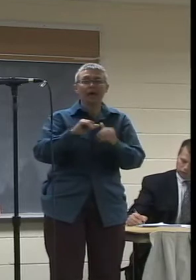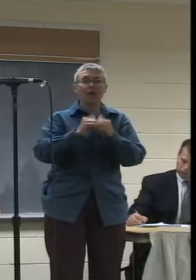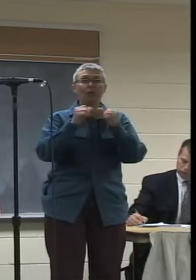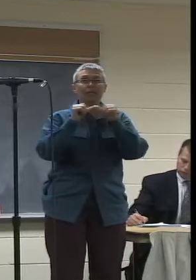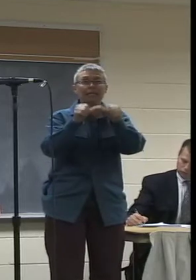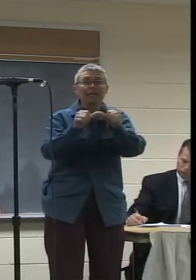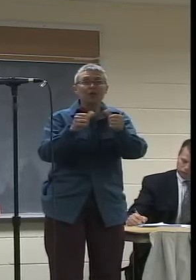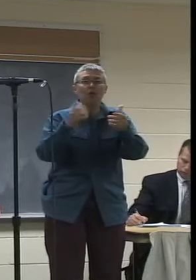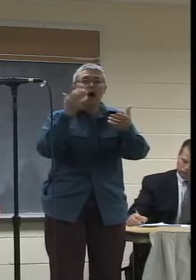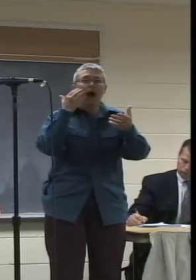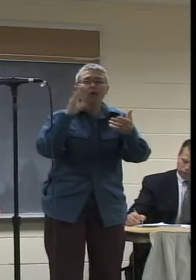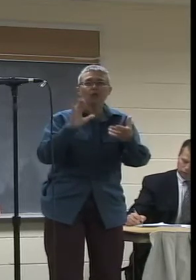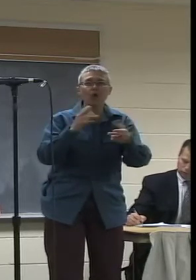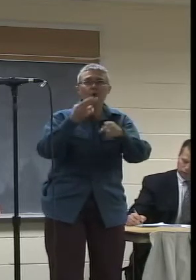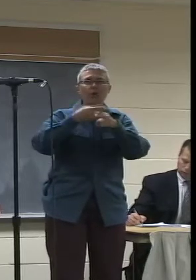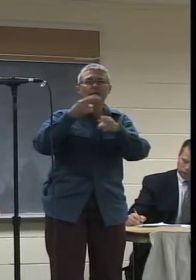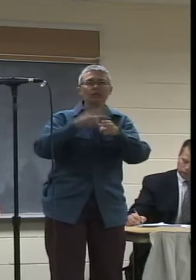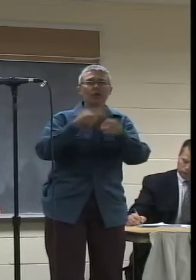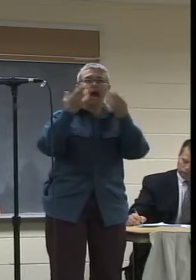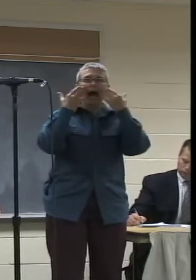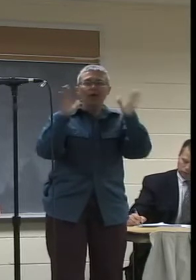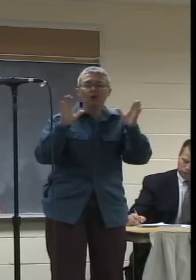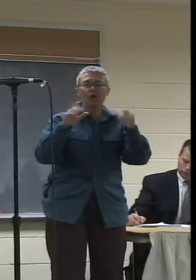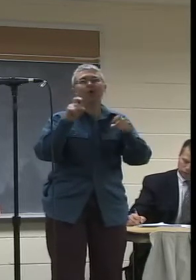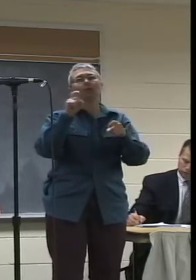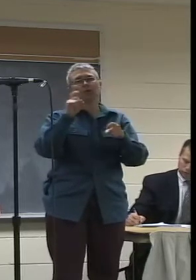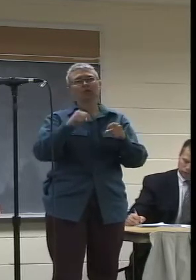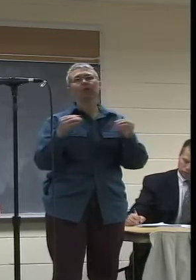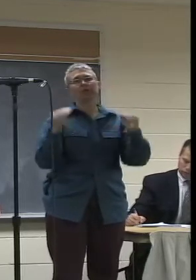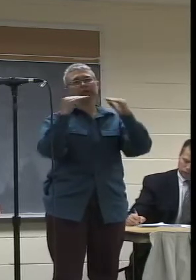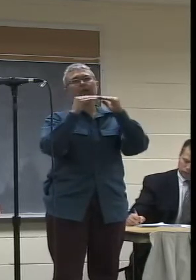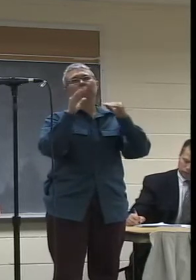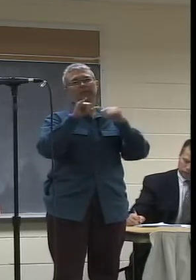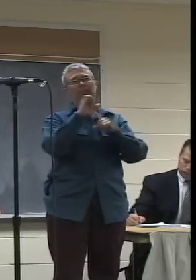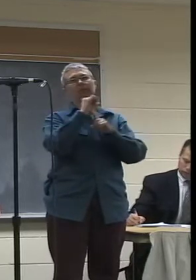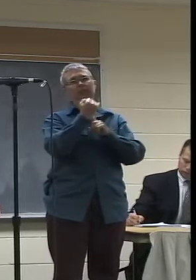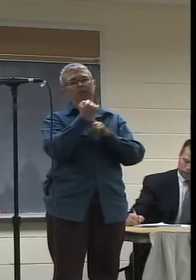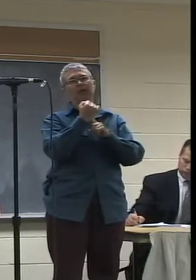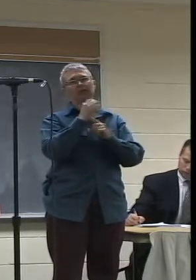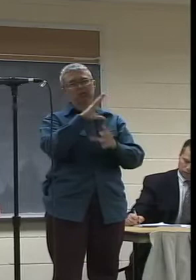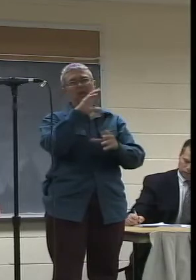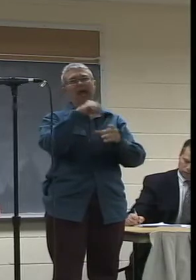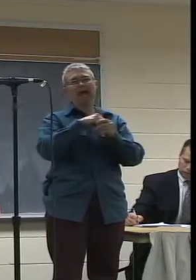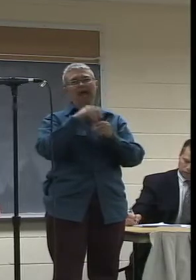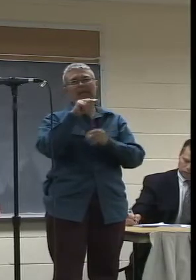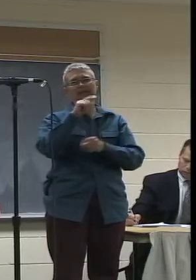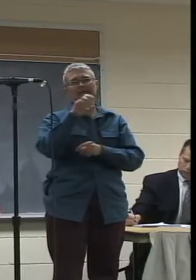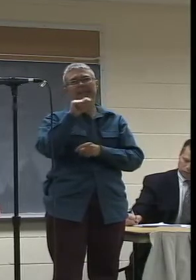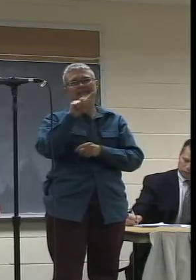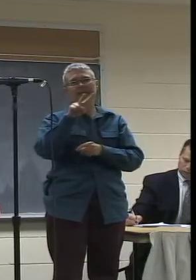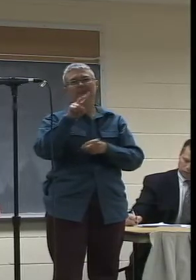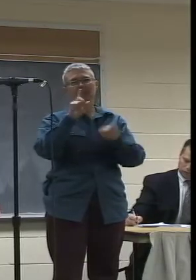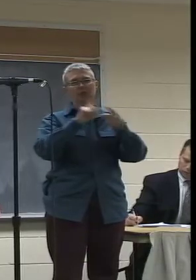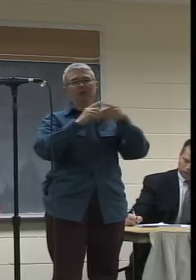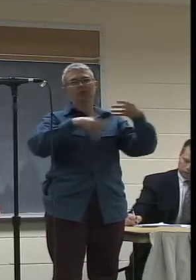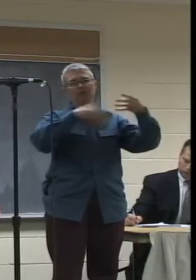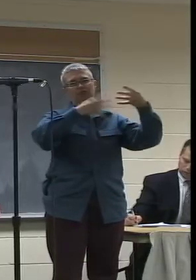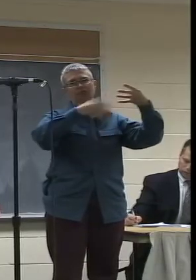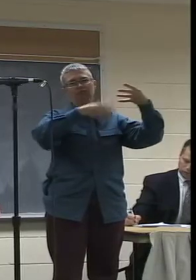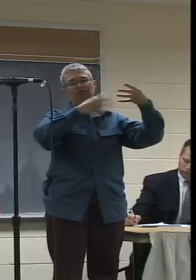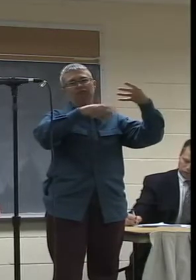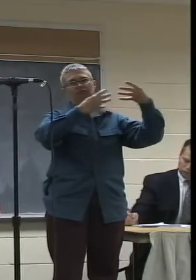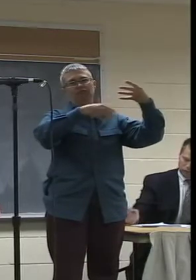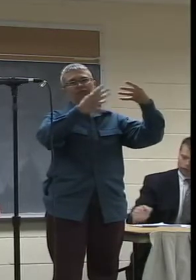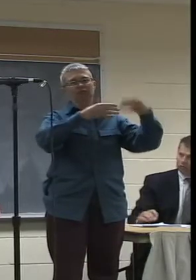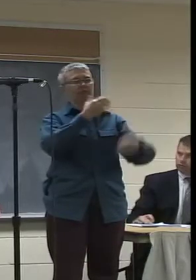This situation really needs to be equalized with the rest of the programming on Comcast. Thank